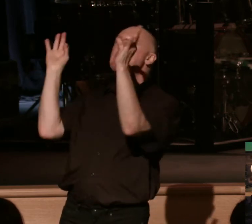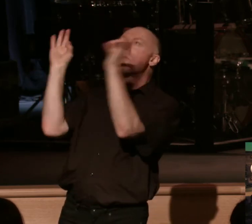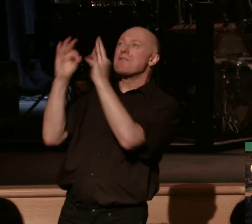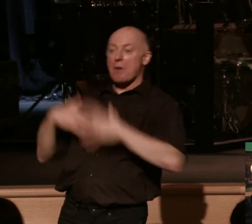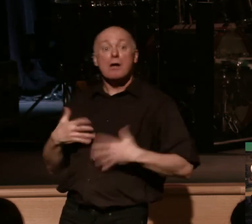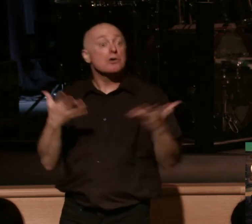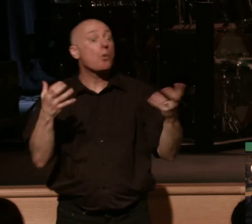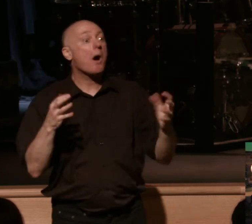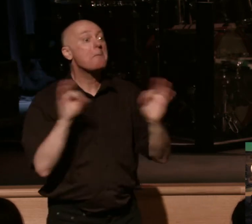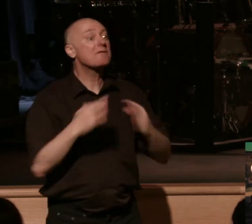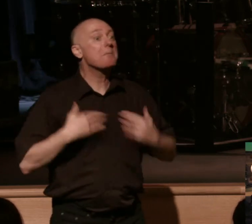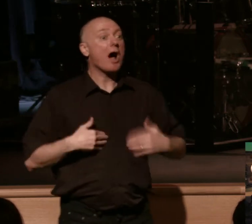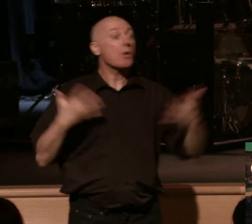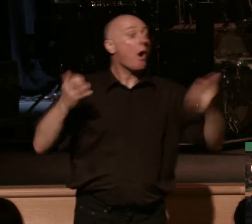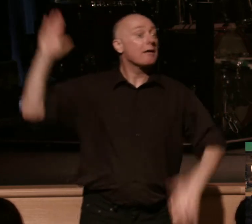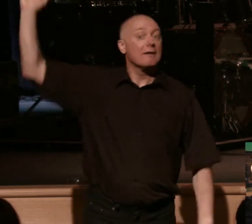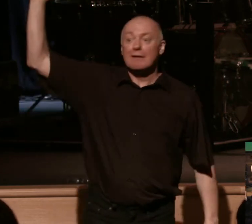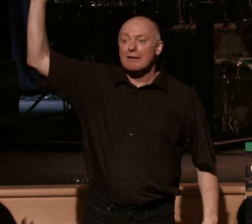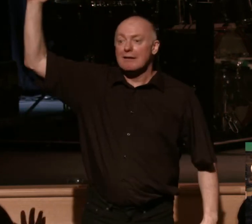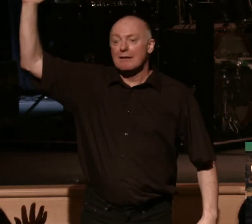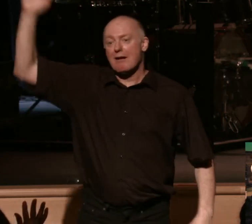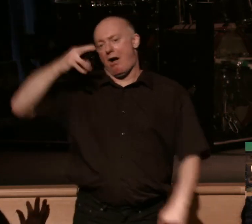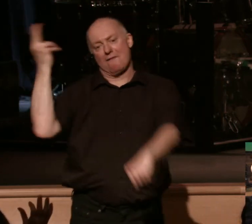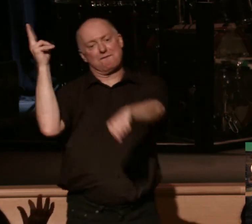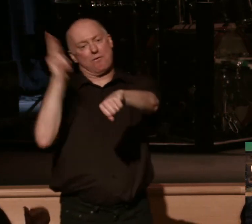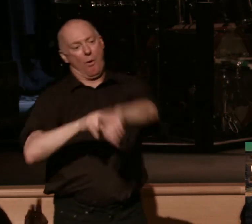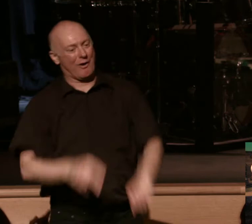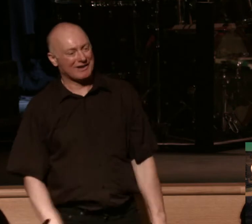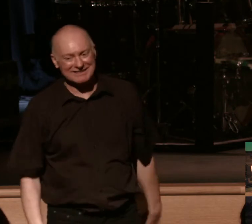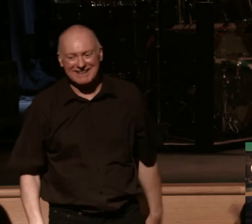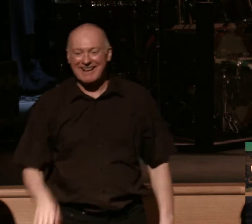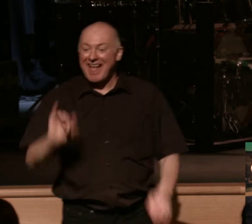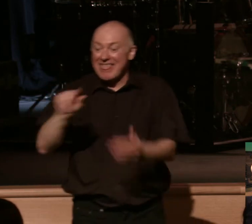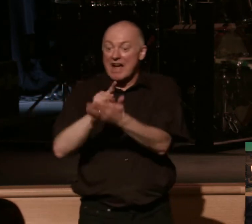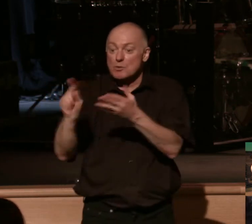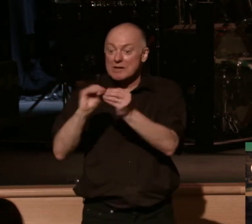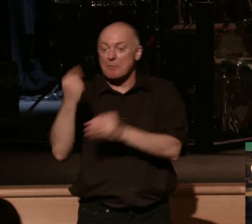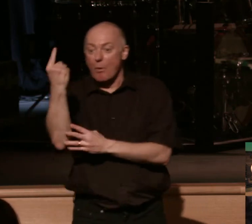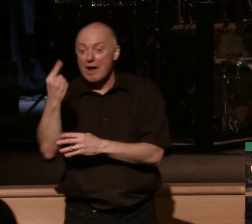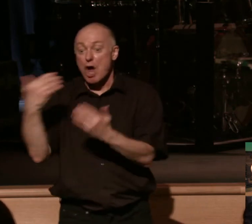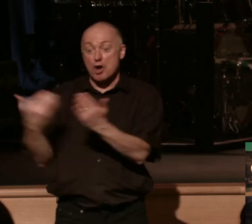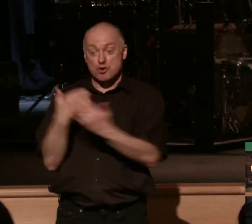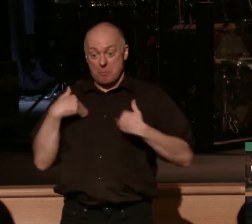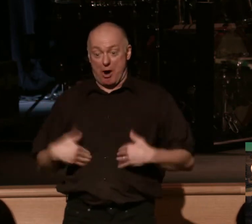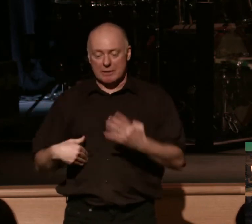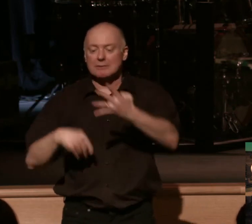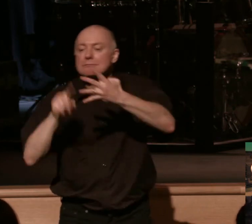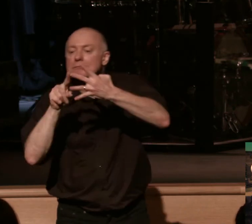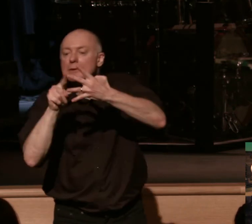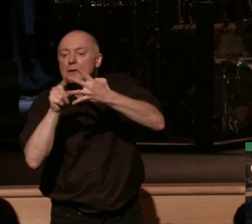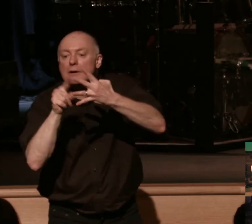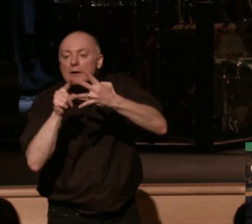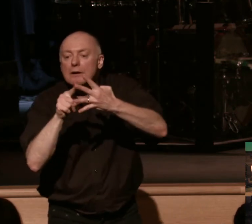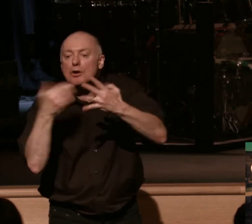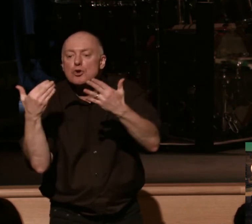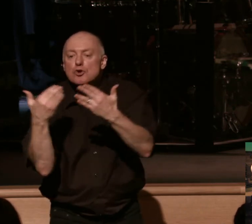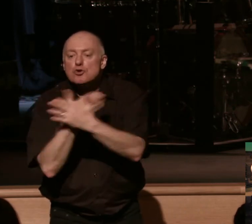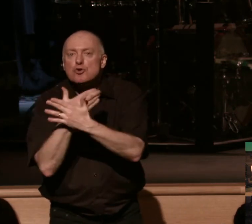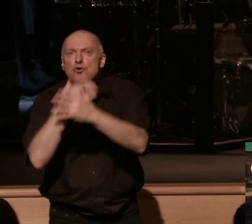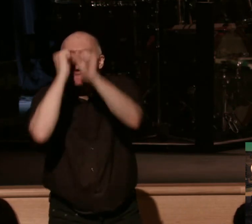resurrection bodies, all in favor. Oh yeah, that's gonna be a great day, okay? So that's week number one. We have a new body. Week number two, we have new vision. The text